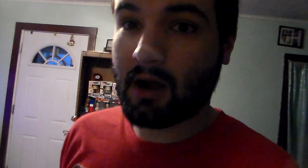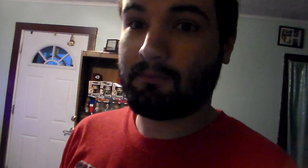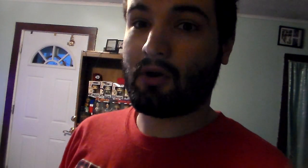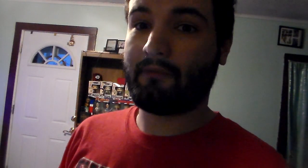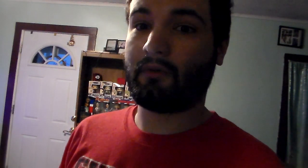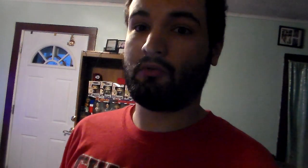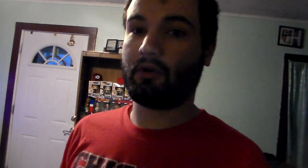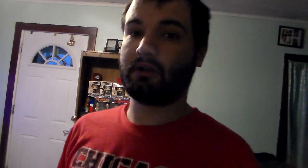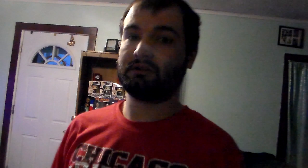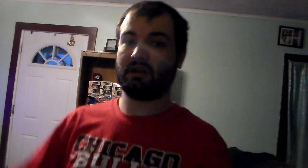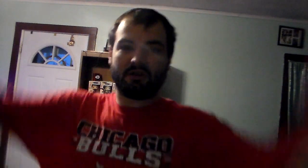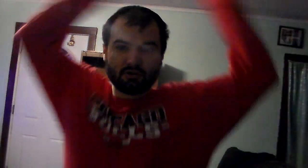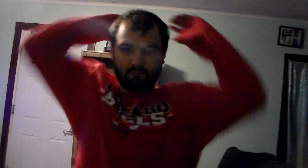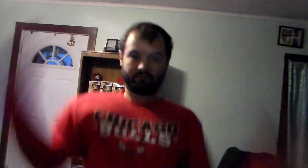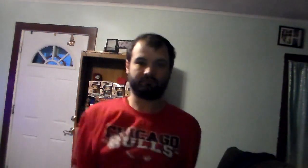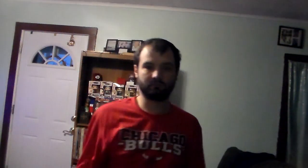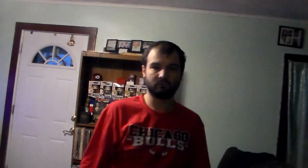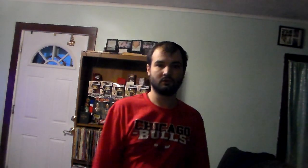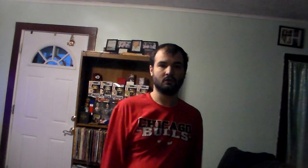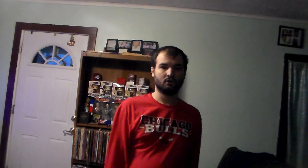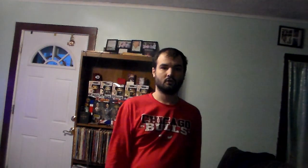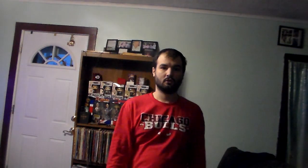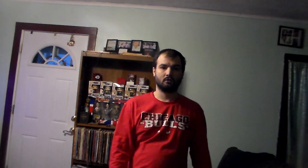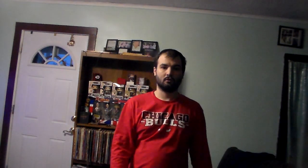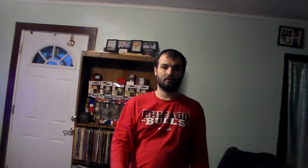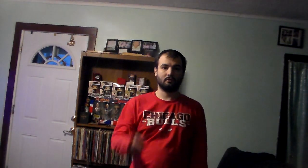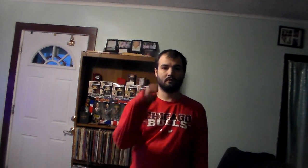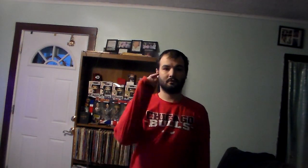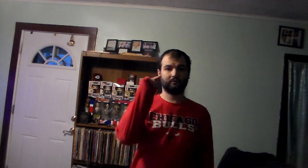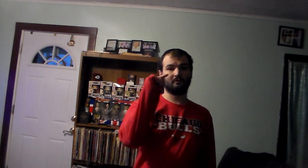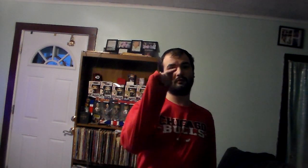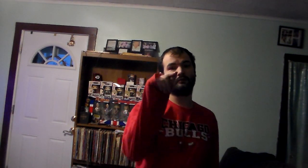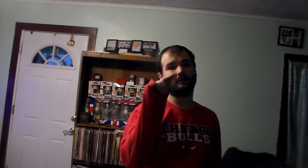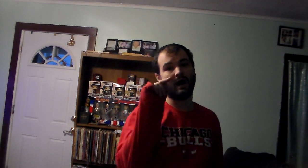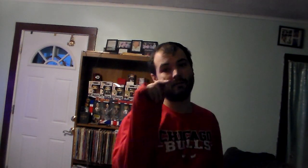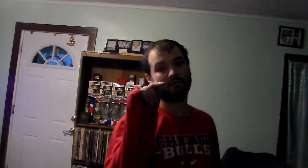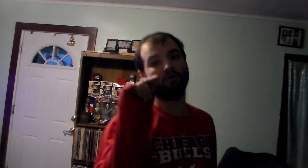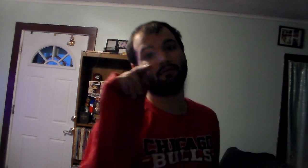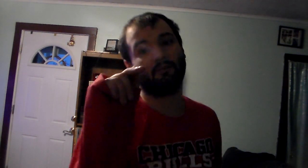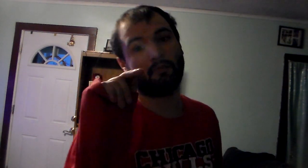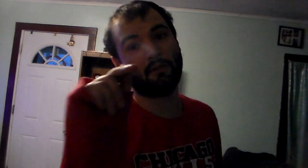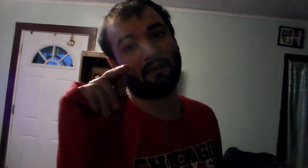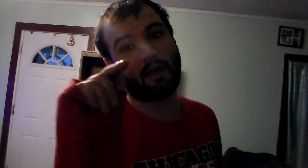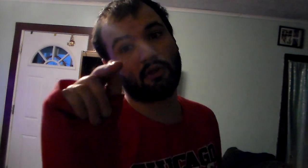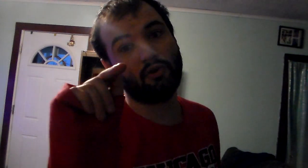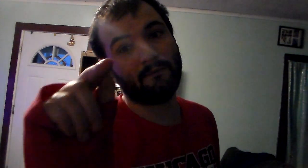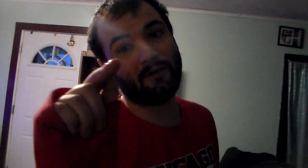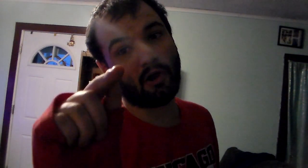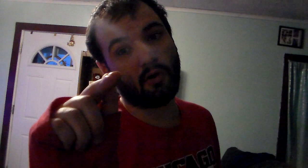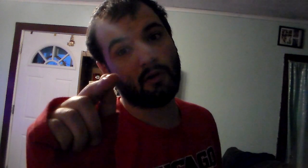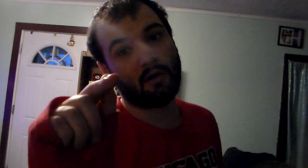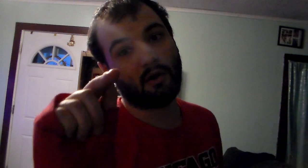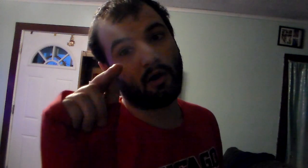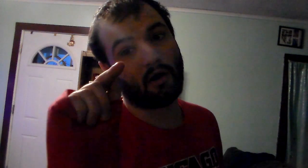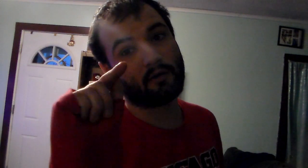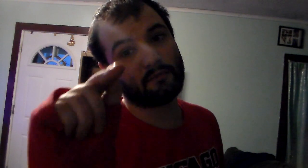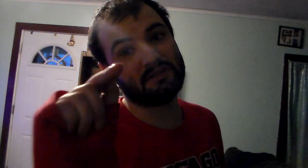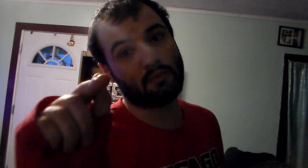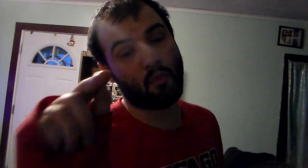non-profit organization people like you Phil our reason